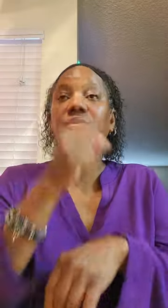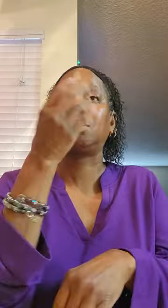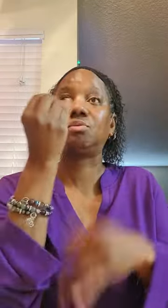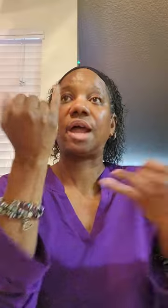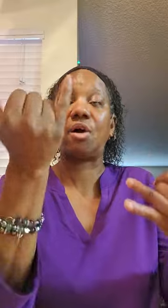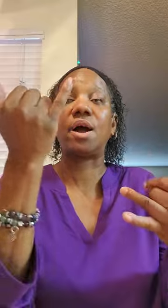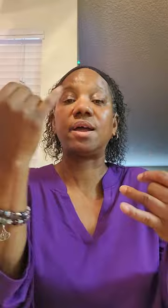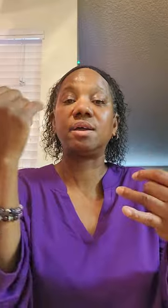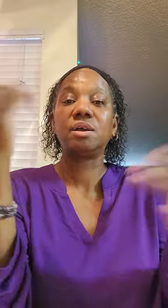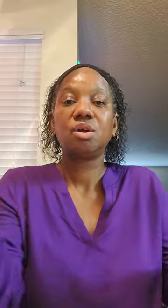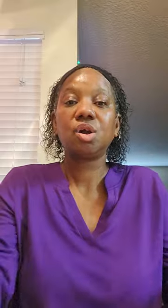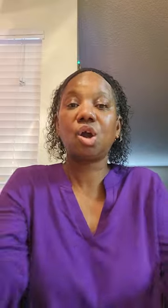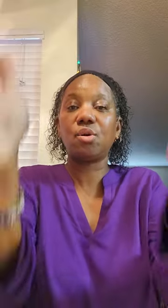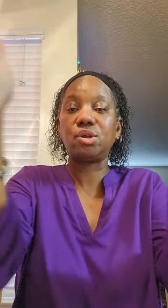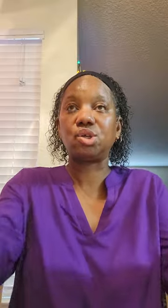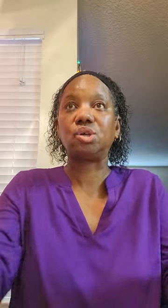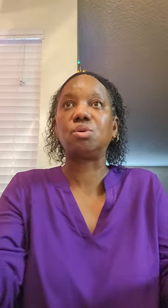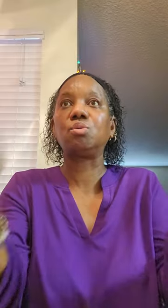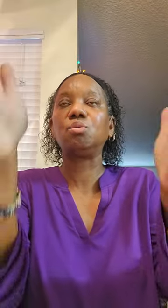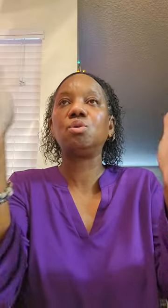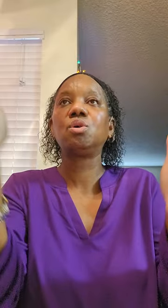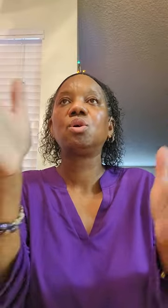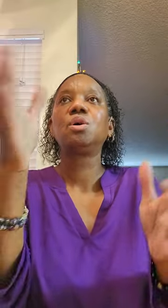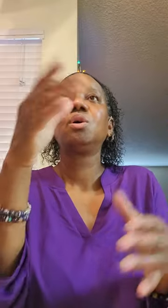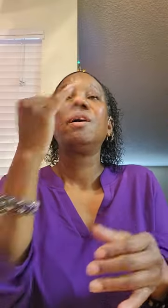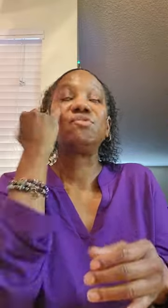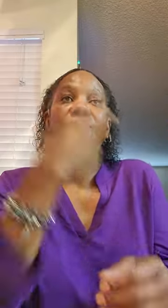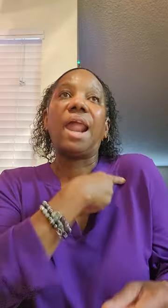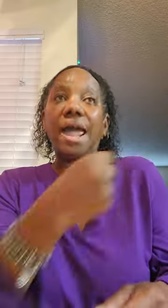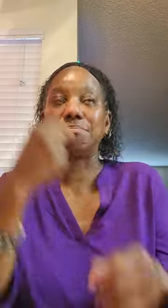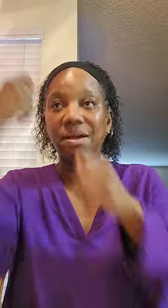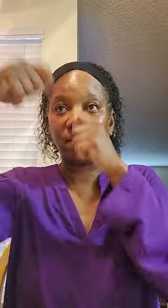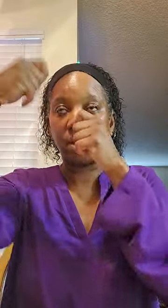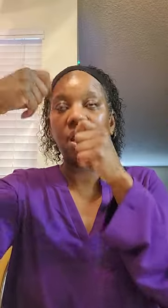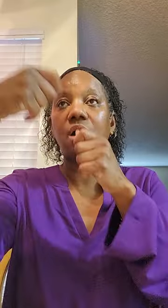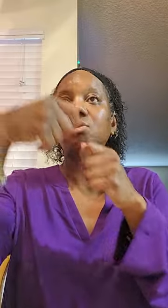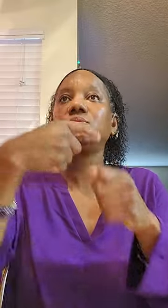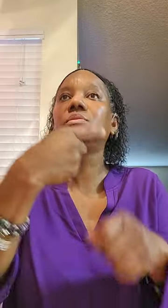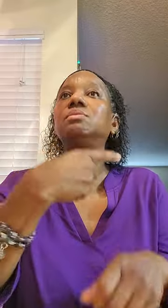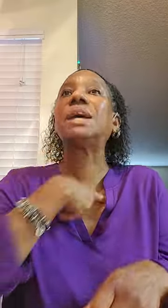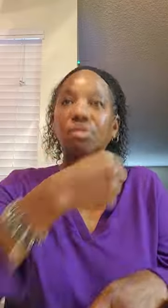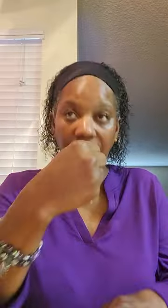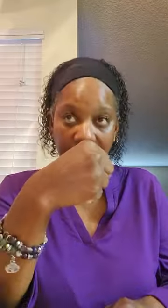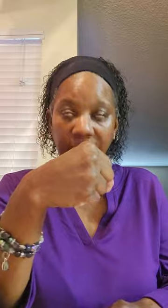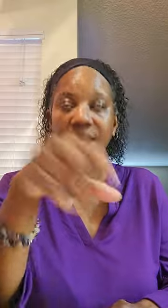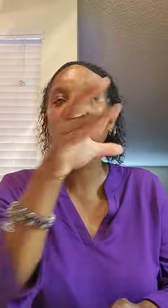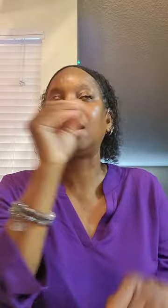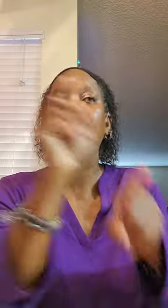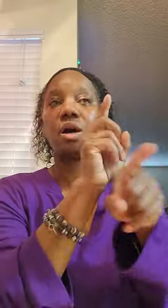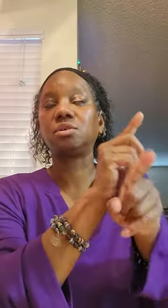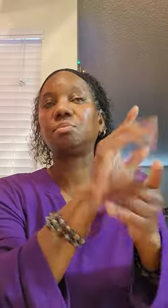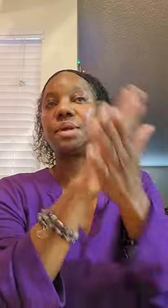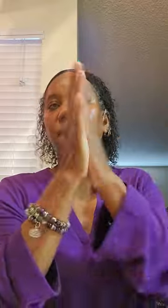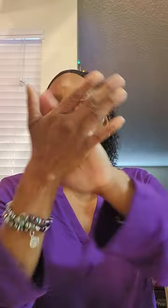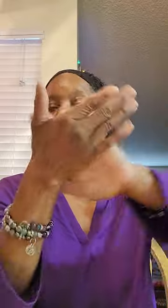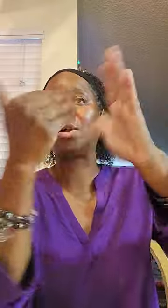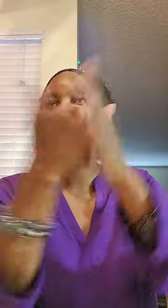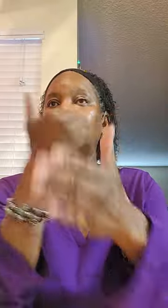So now I encourage you. If you like my video. Say you like it. And also become the new